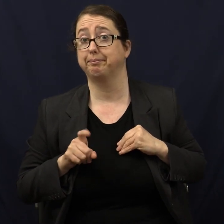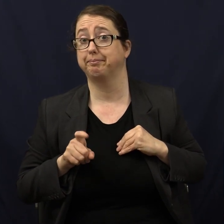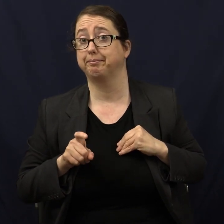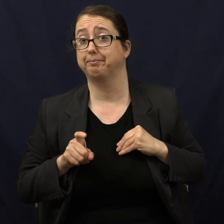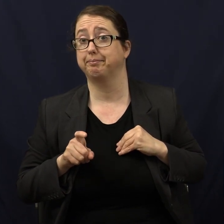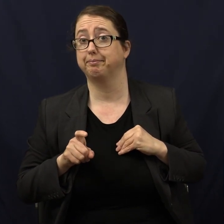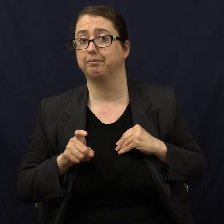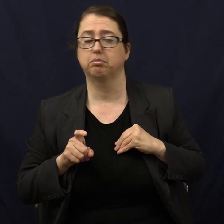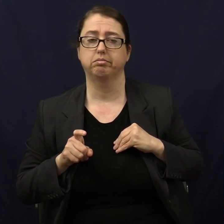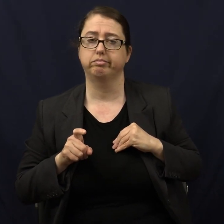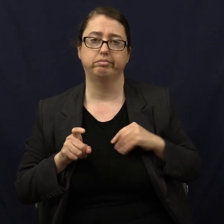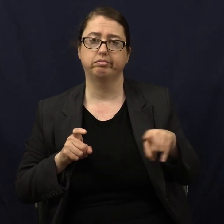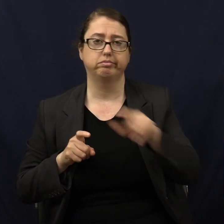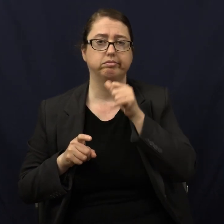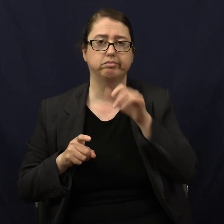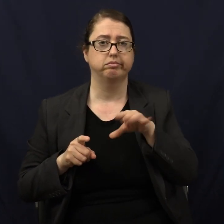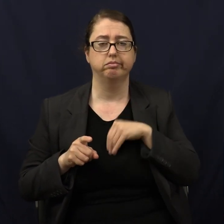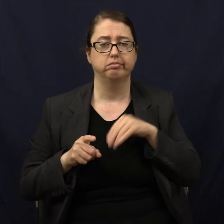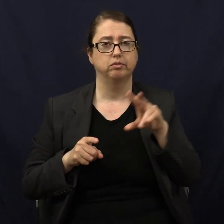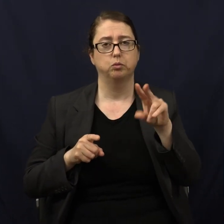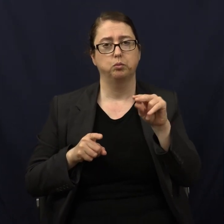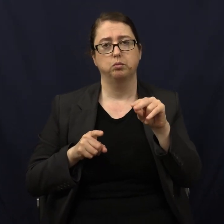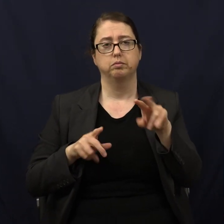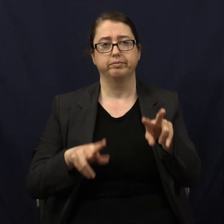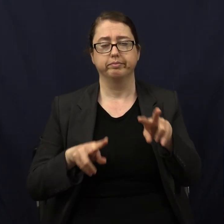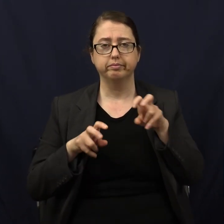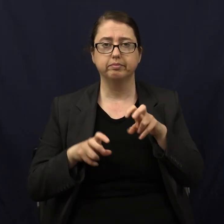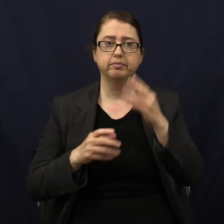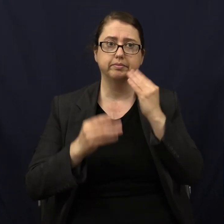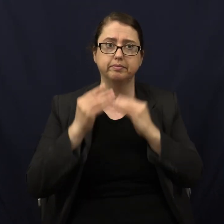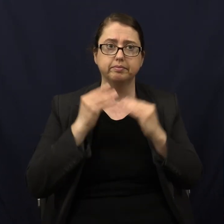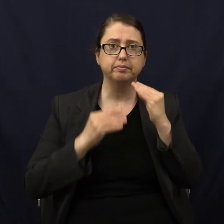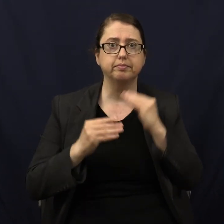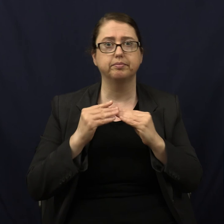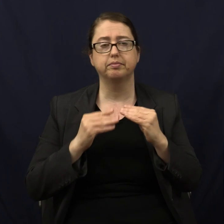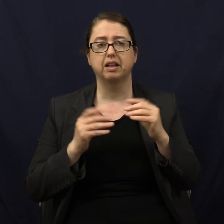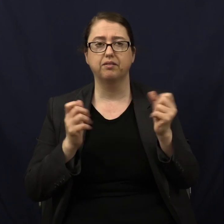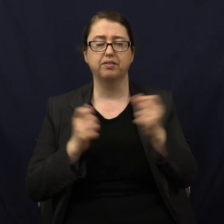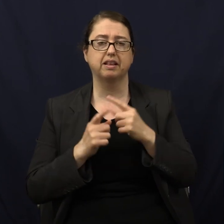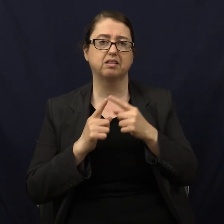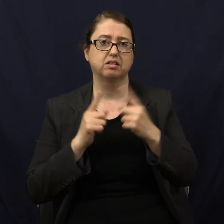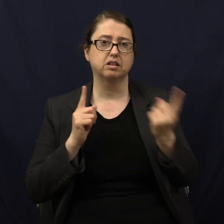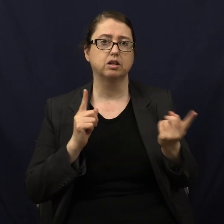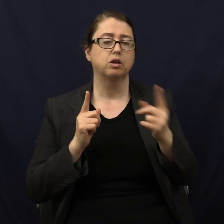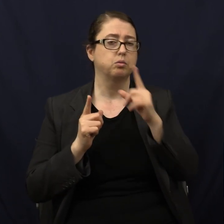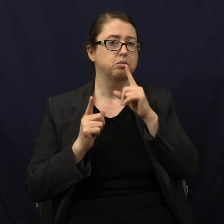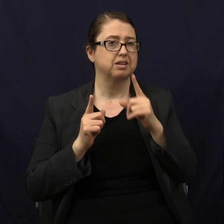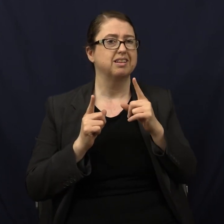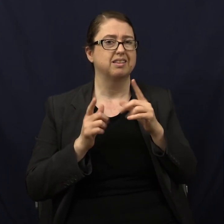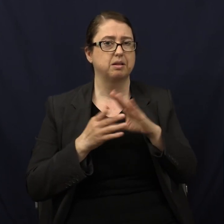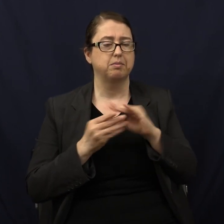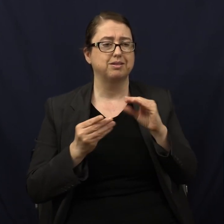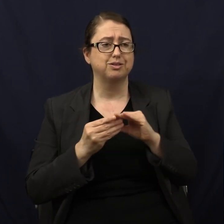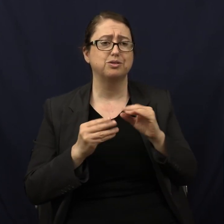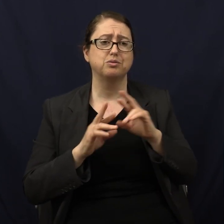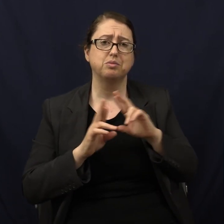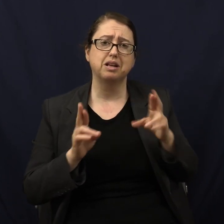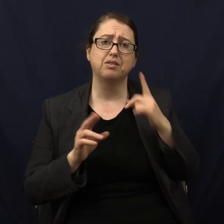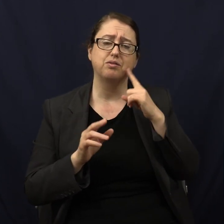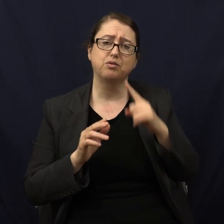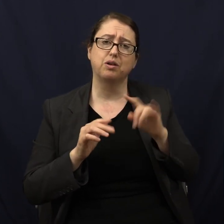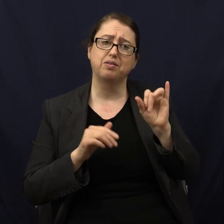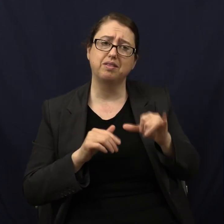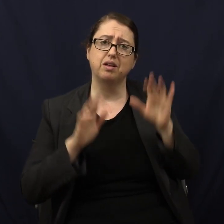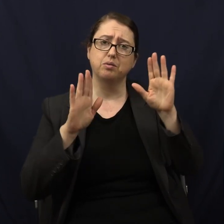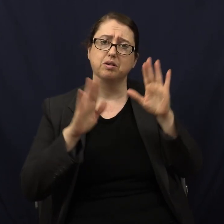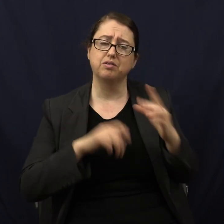It has not been heartily received. The selfish, health-destroying indulgences of men and women have counteracted the influence of the message that is to prepare people for